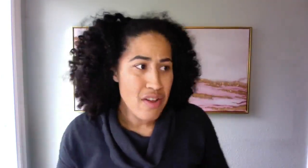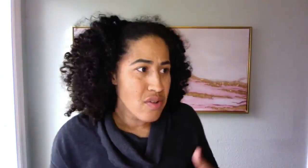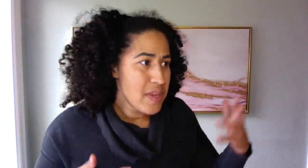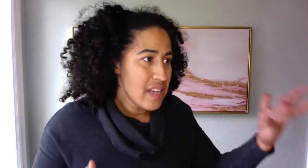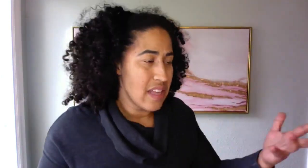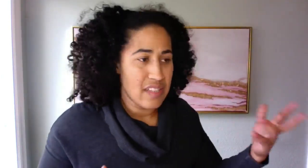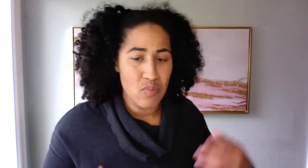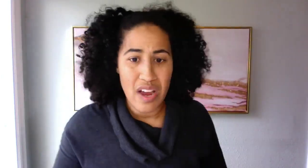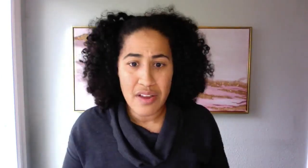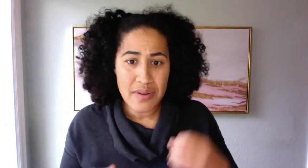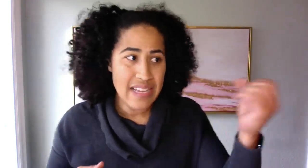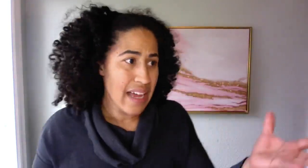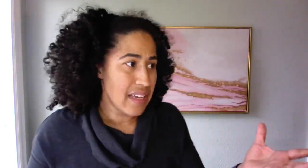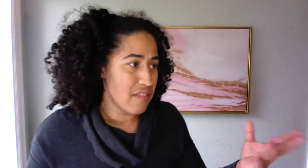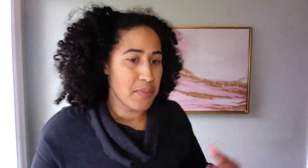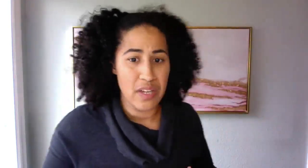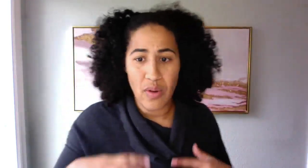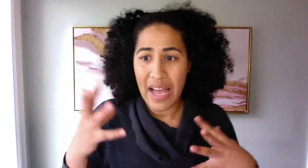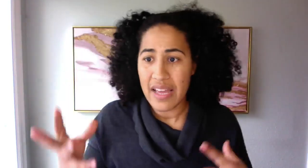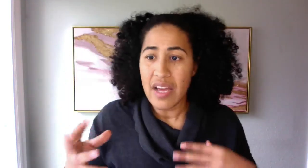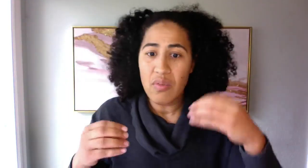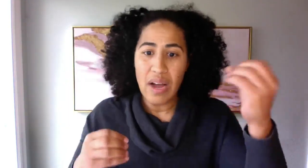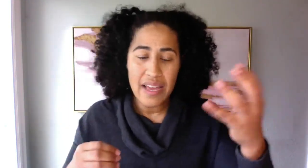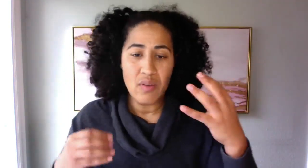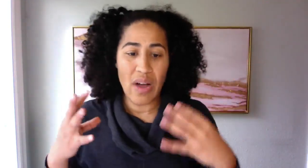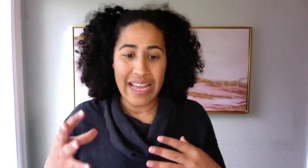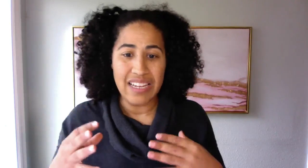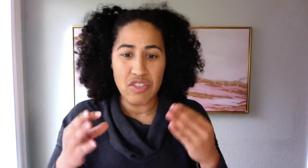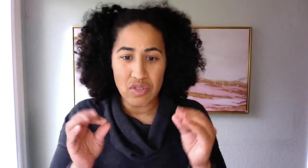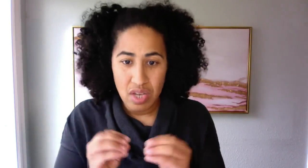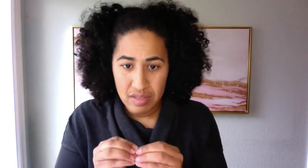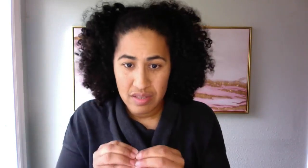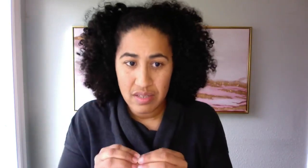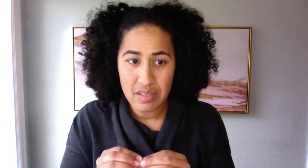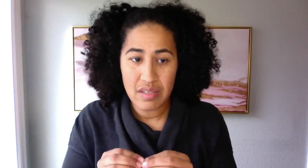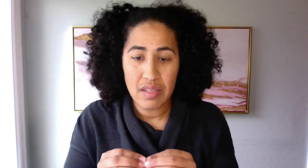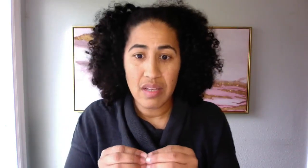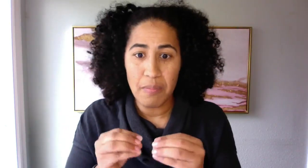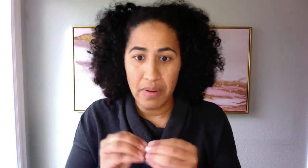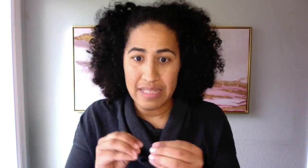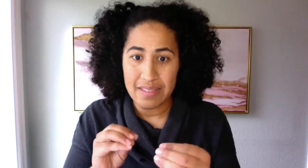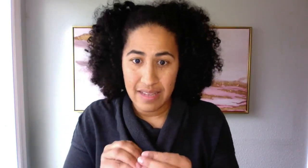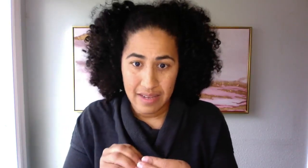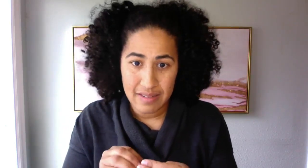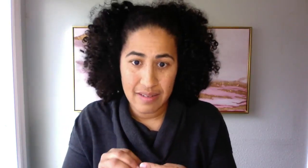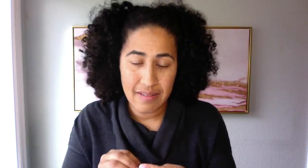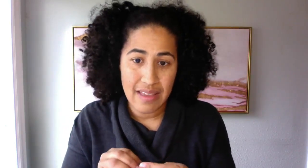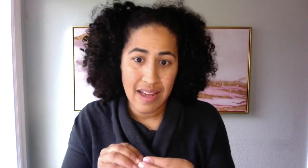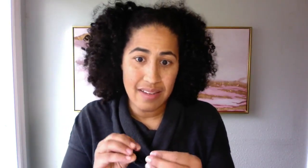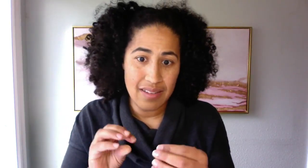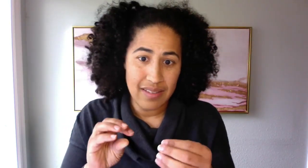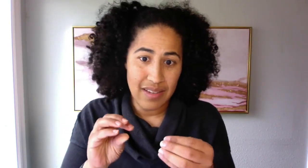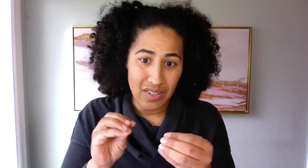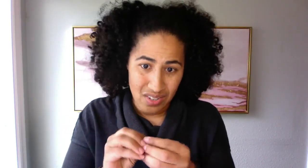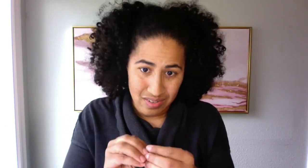you being like this? Why are you attacking everybody? Why, why, why? And it's just a brain state that occurs.